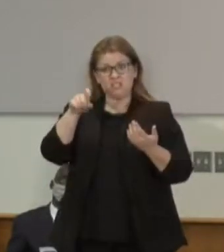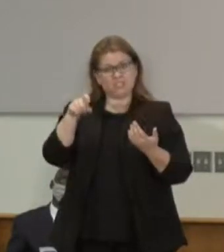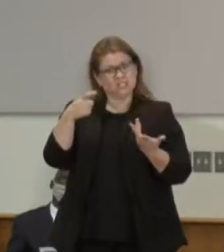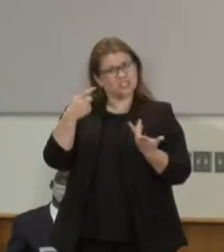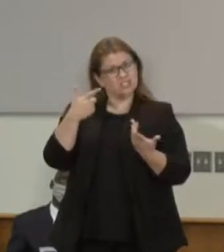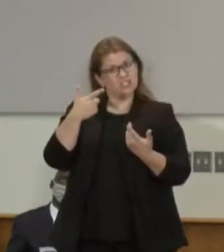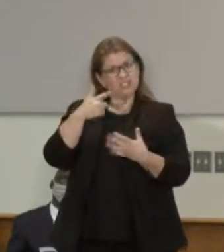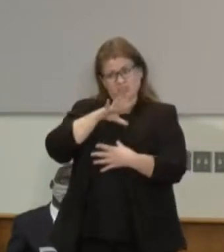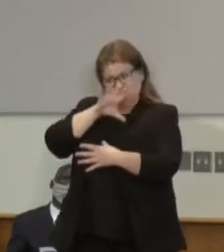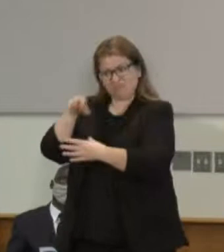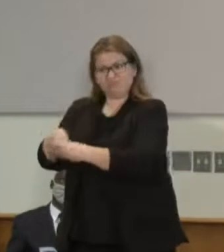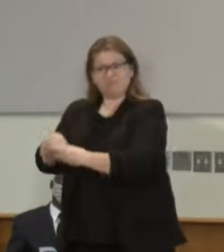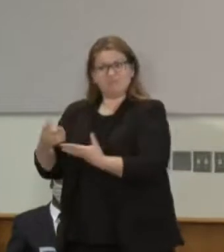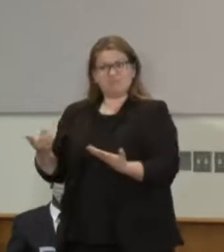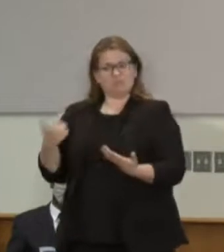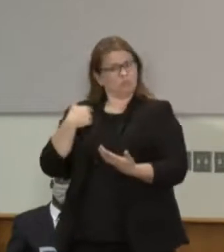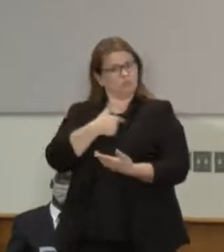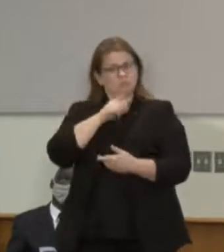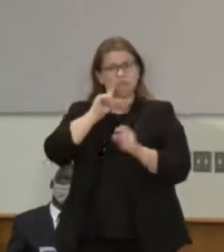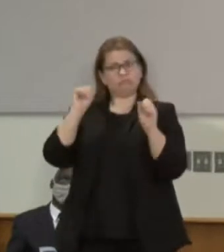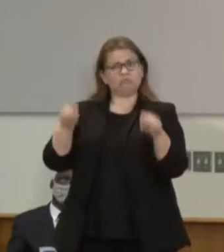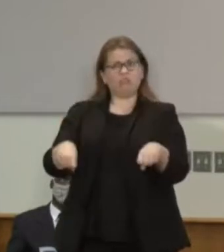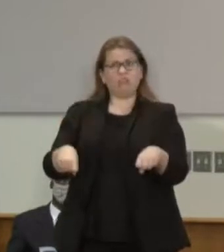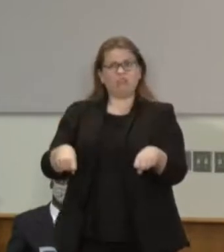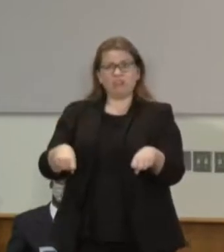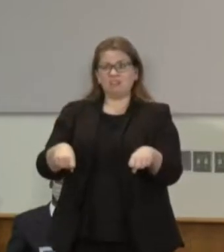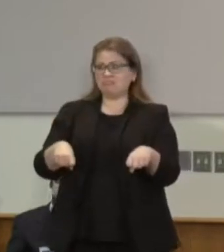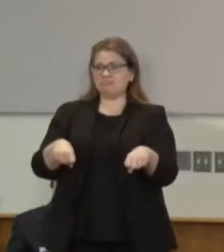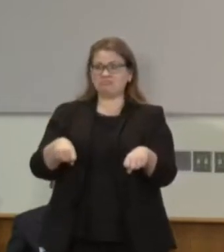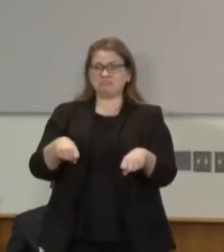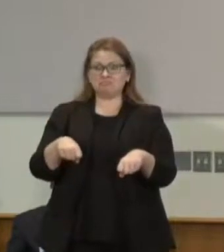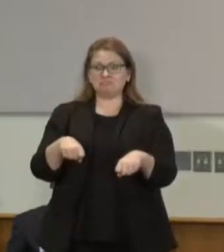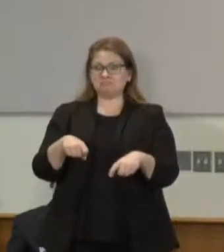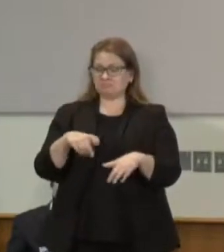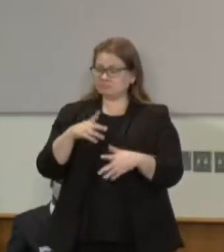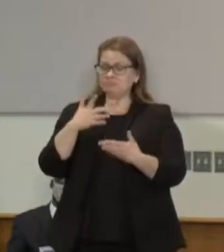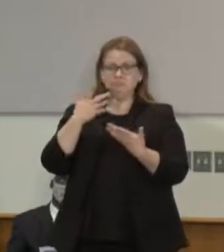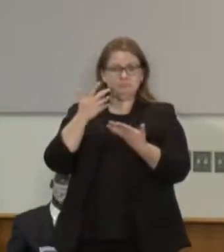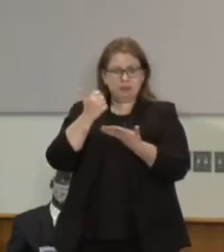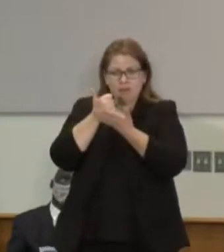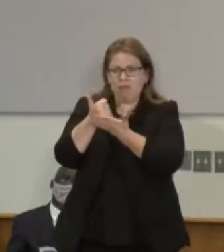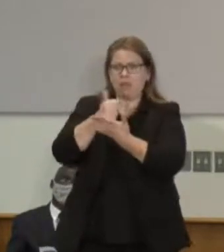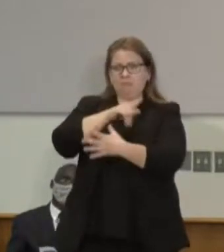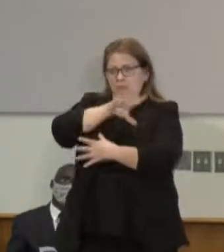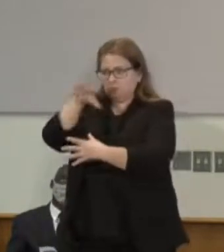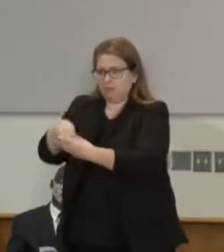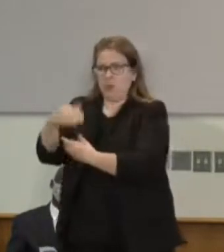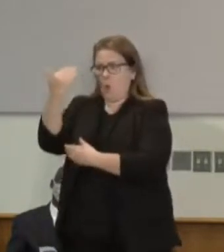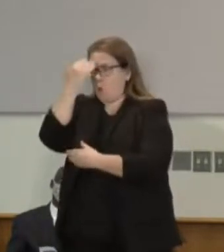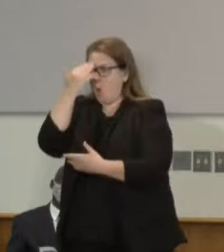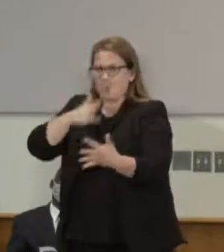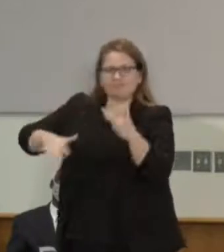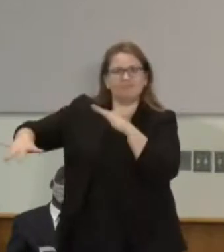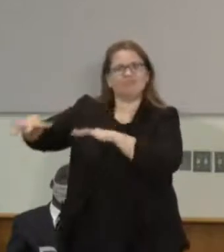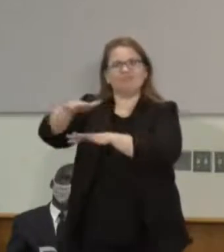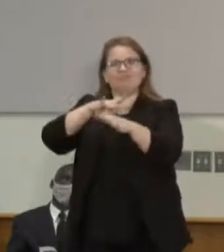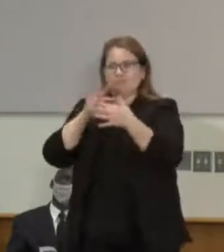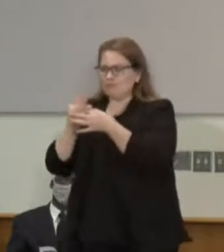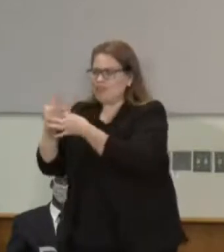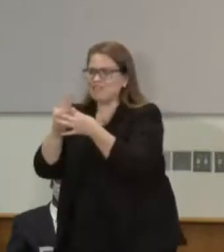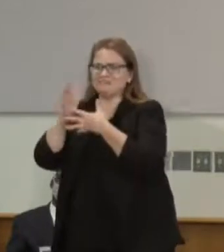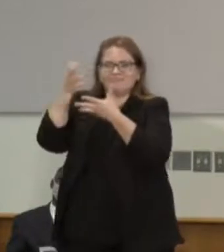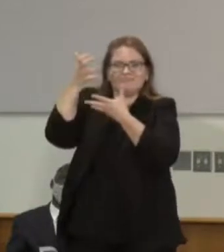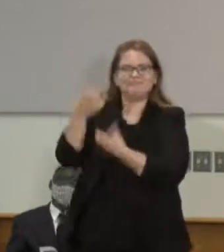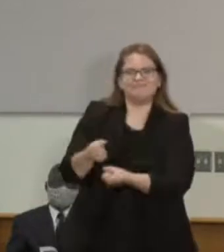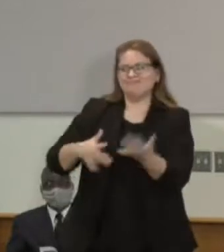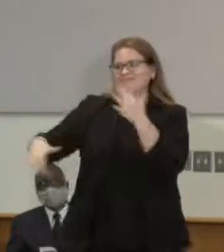can set those numbers and we think that that really helps with the relationship that